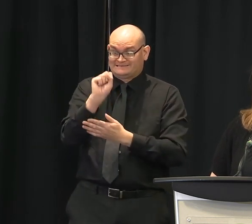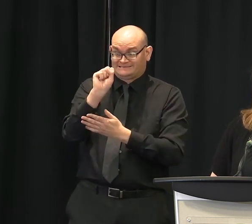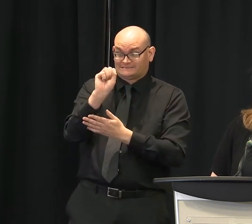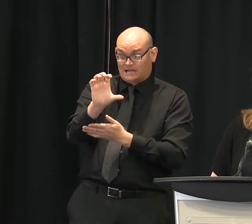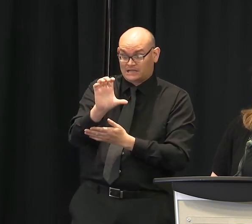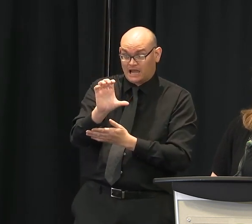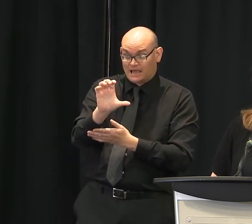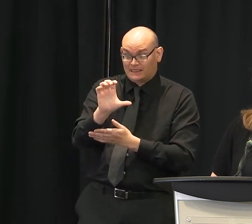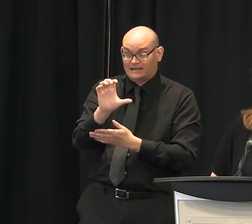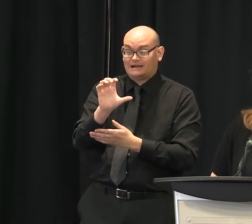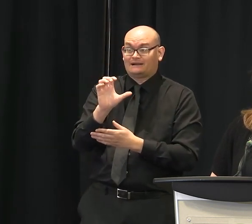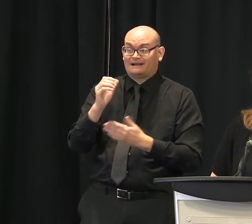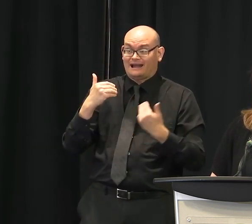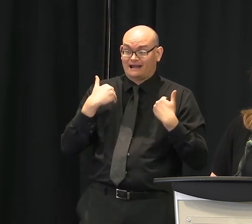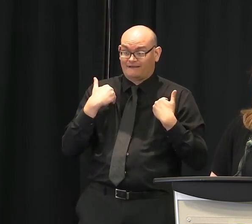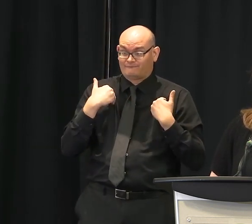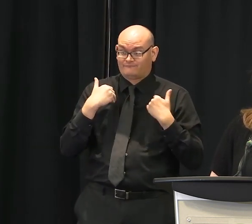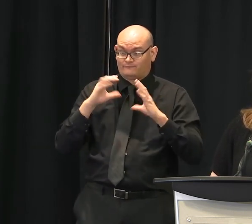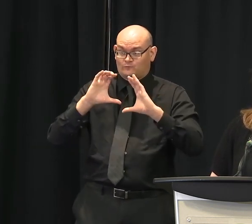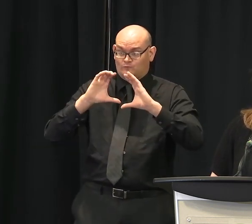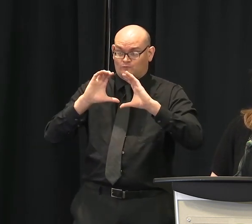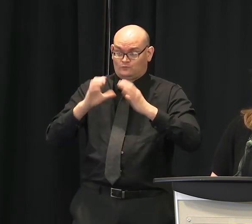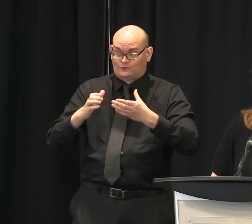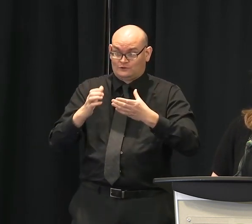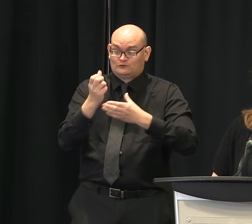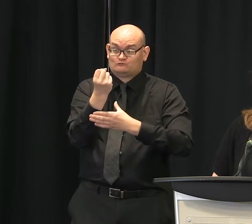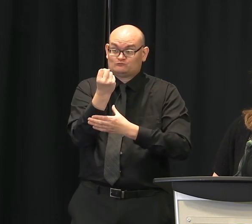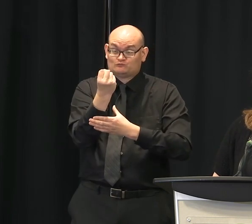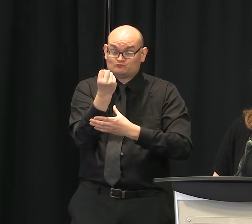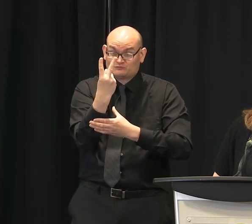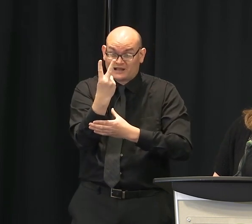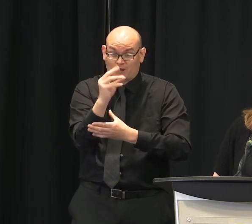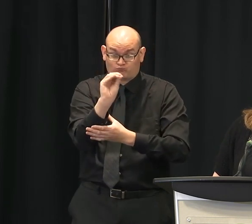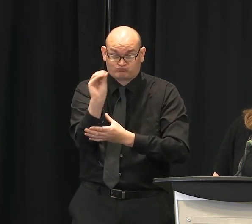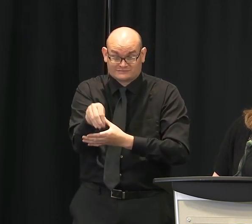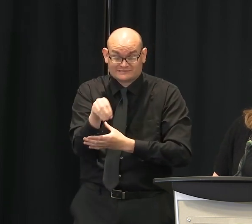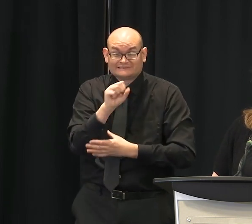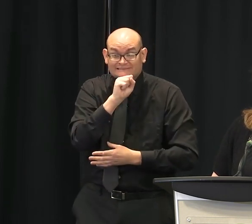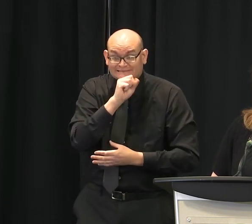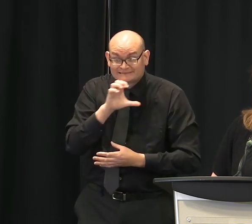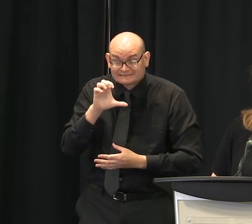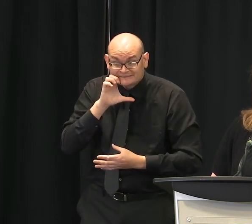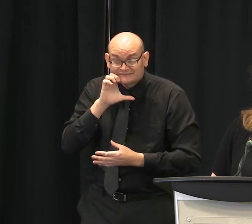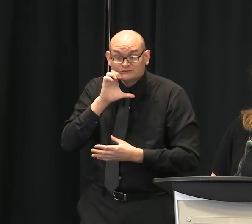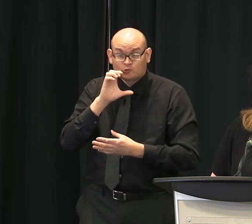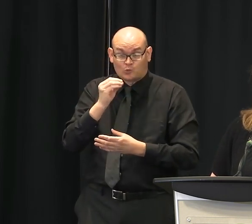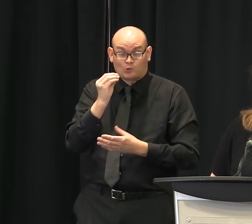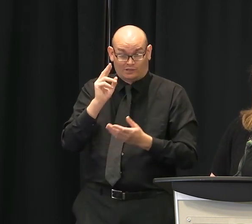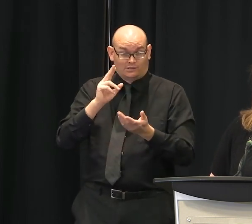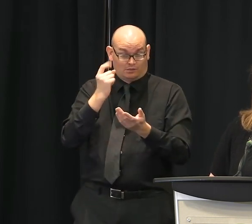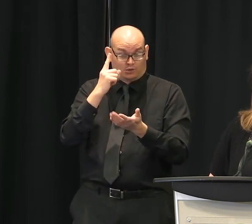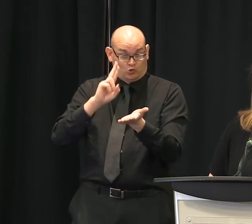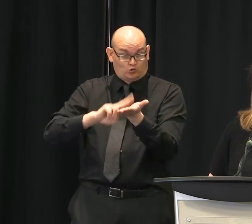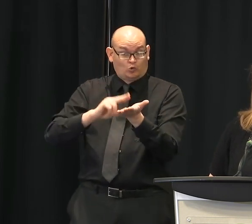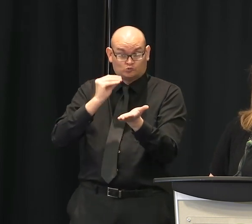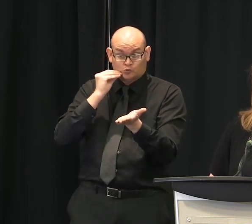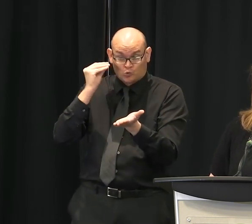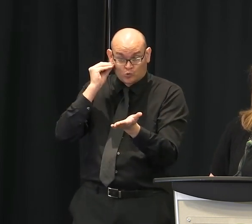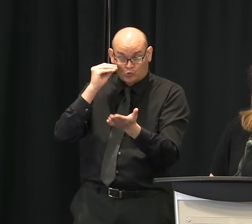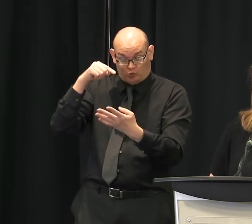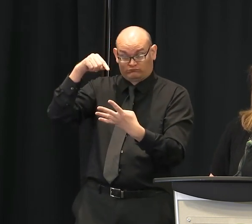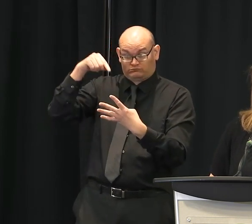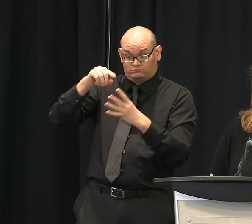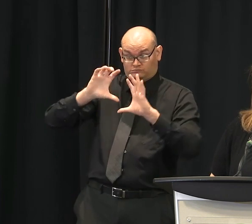Meanwhile, there have been 84 deaths in these facilities, which represents 28% of all who have died from COVID